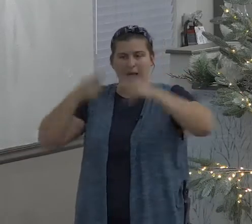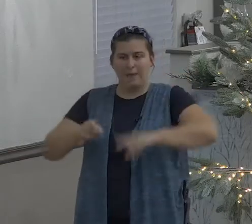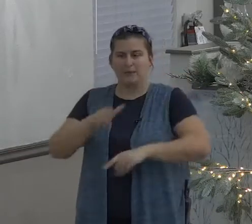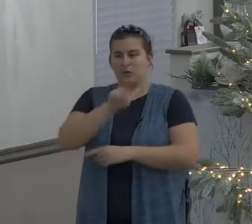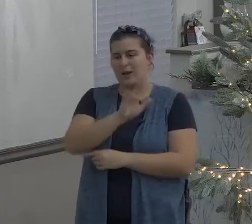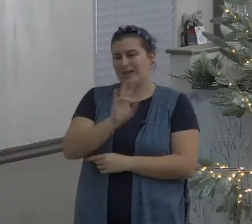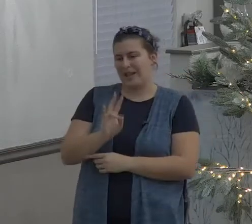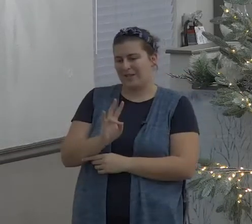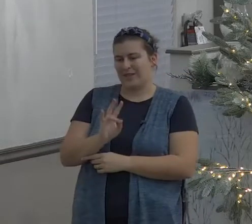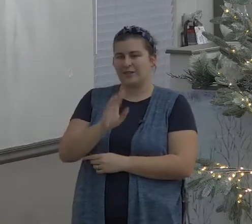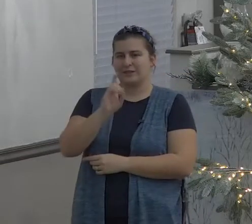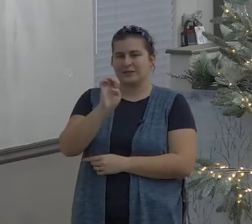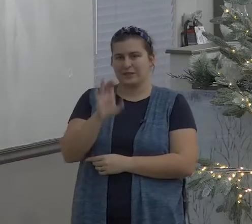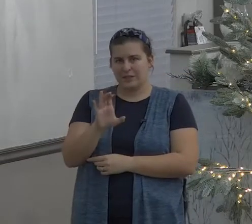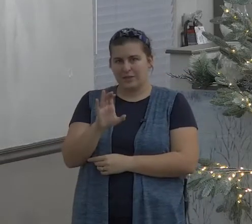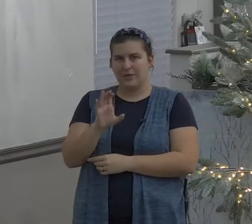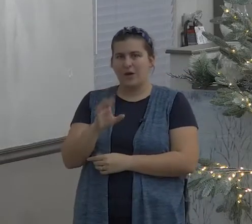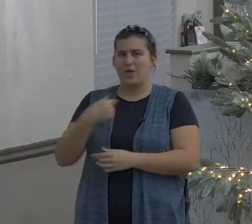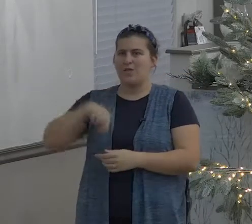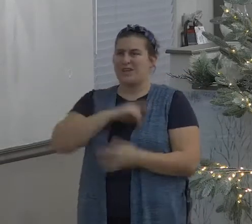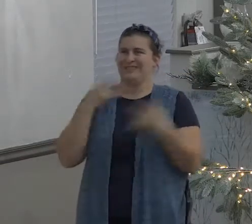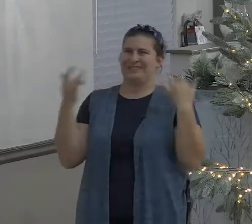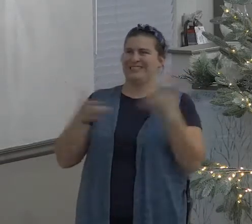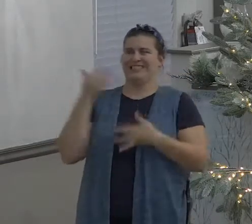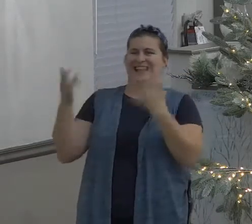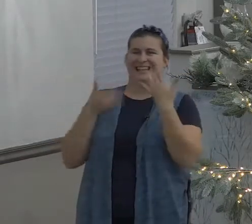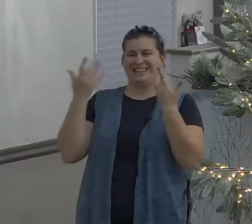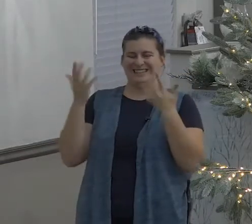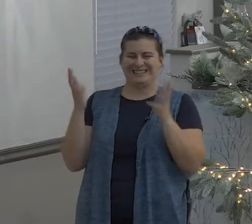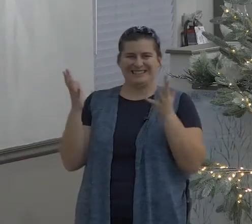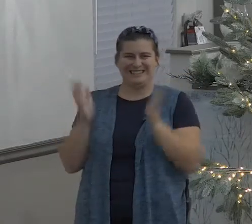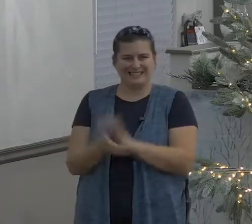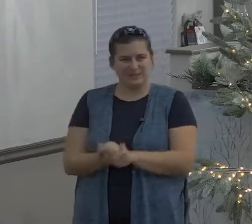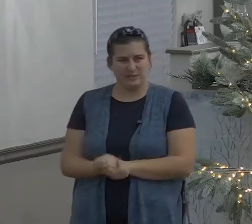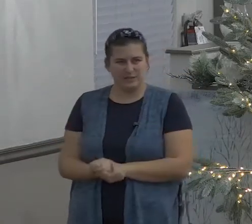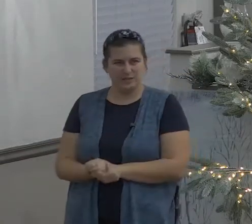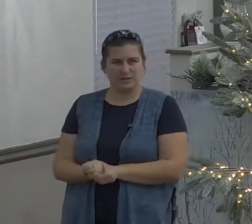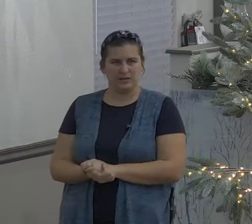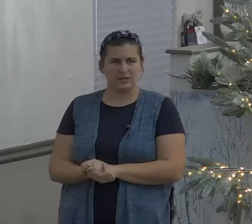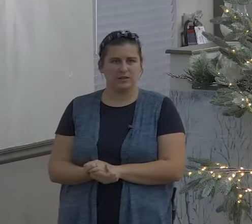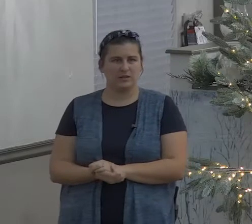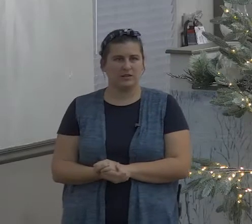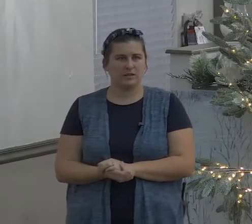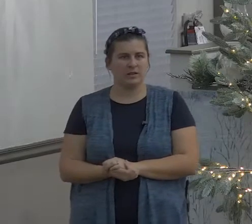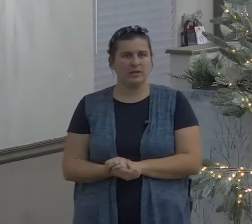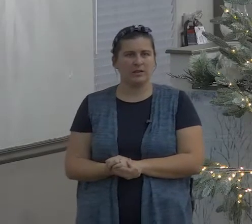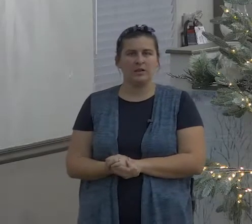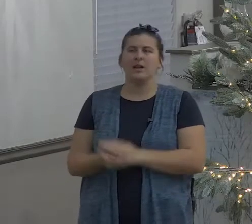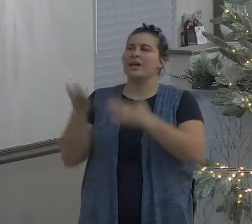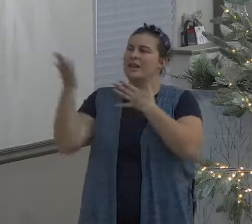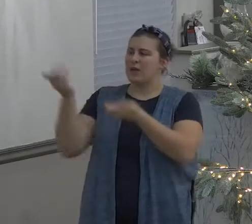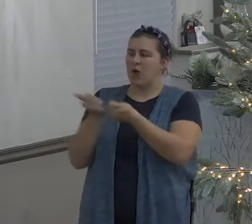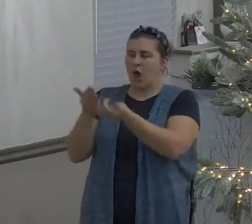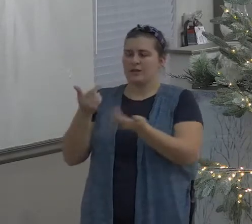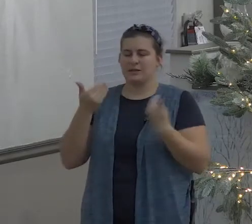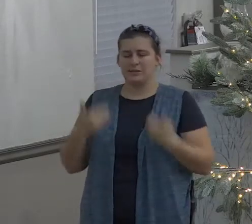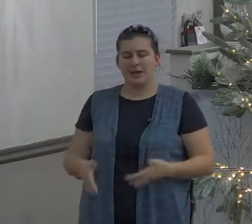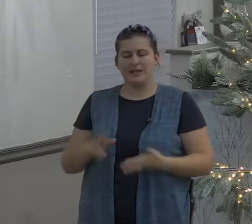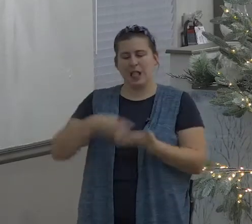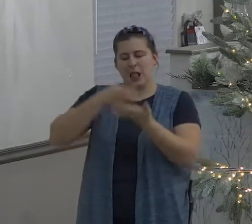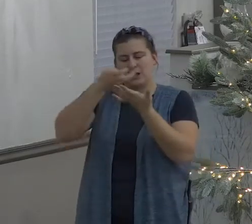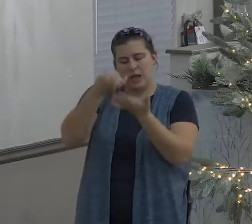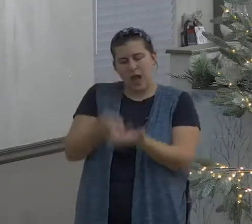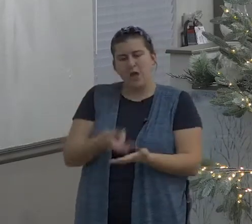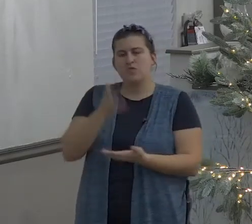was coming he knew yesterday was coming and praise God praise God hallelujah and if the rapture comes on the